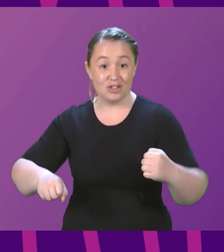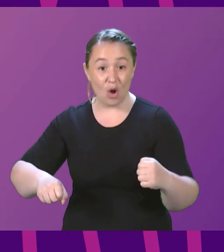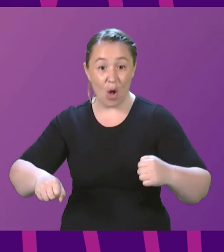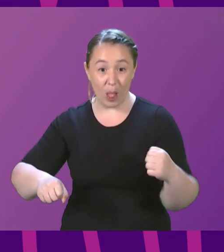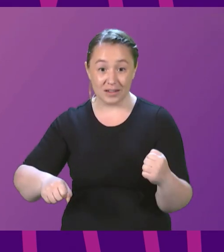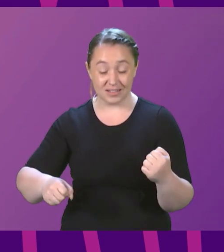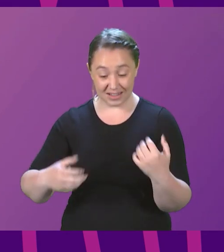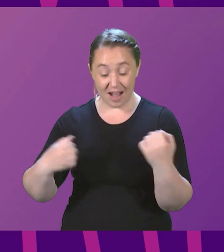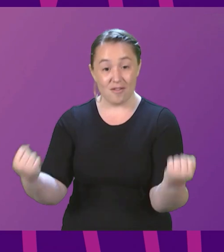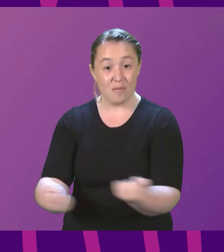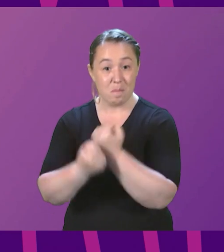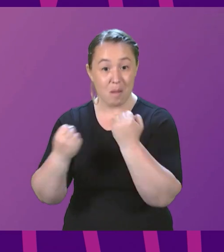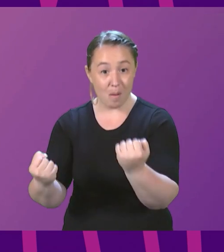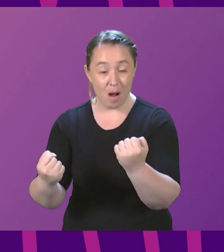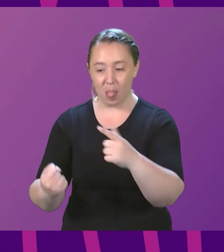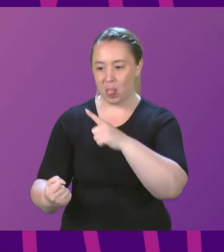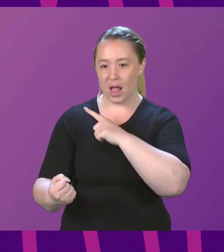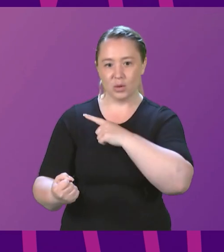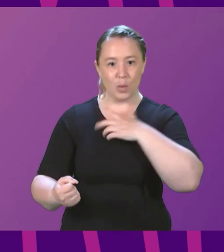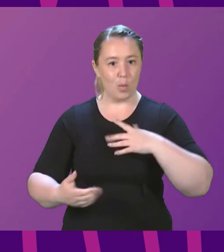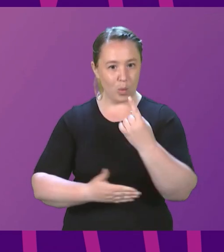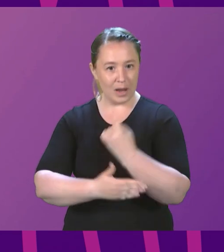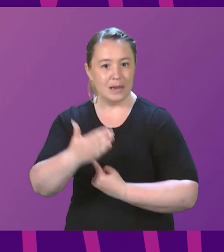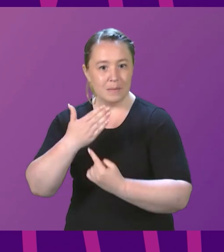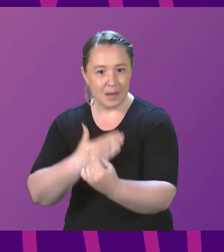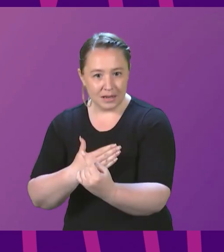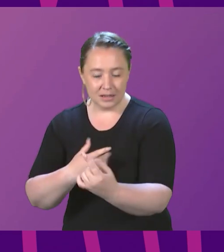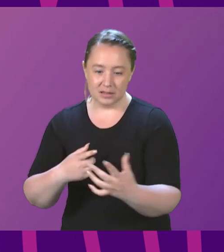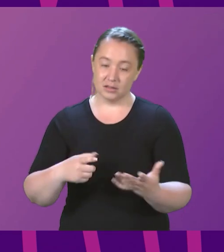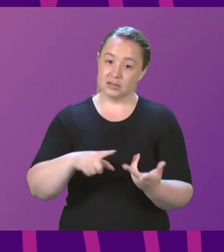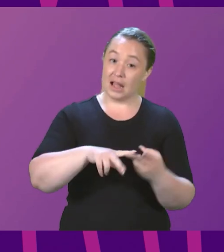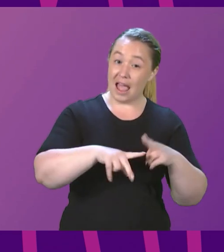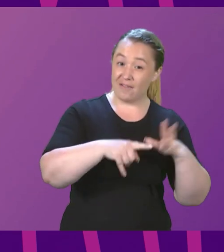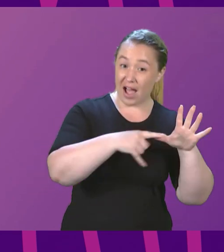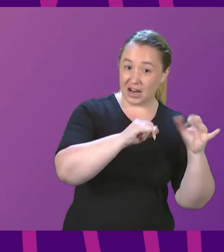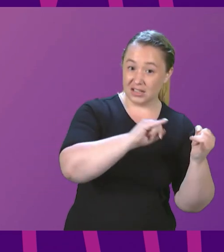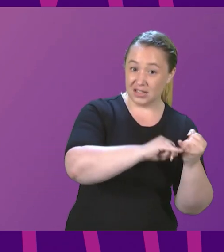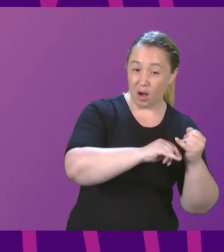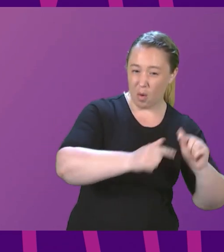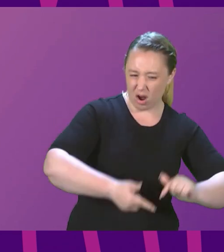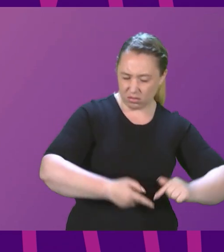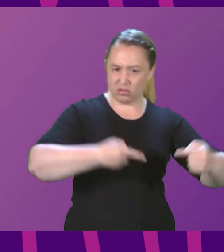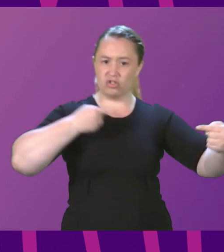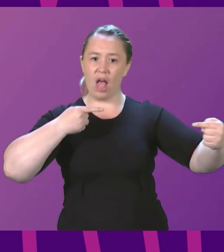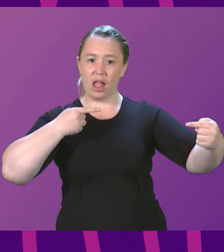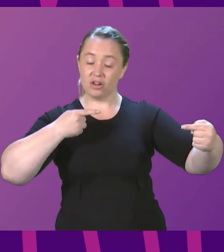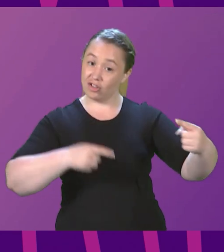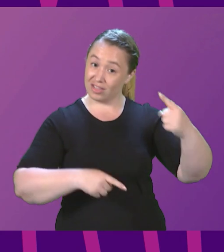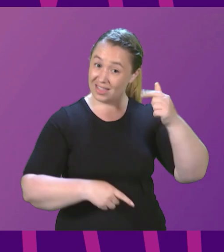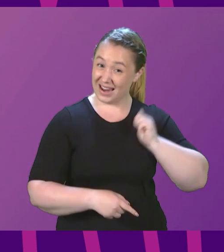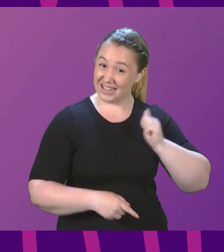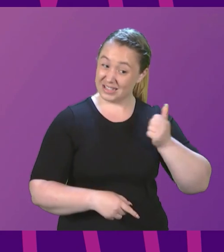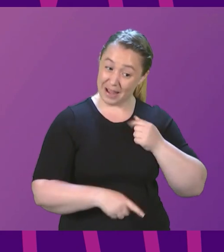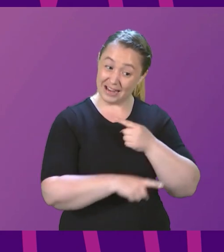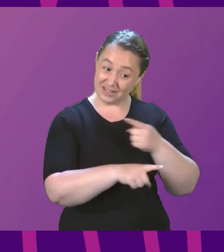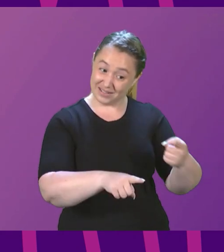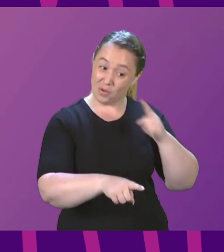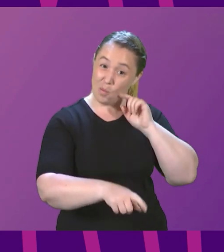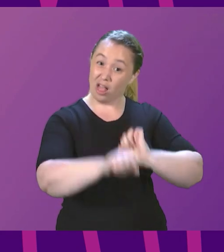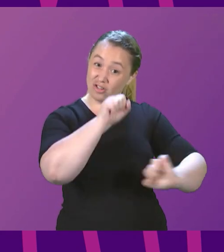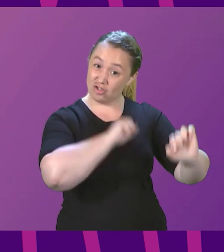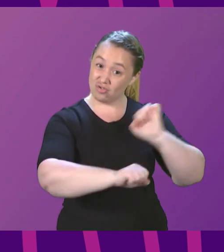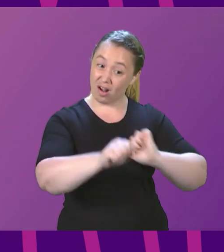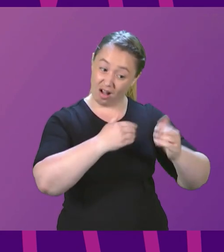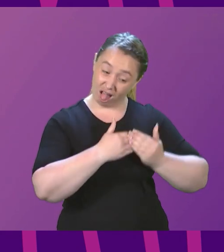about. And as long as Anna Sarwar and his party set their face against that, then I suspect they will continue to struggle in the way that they have over the last